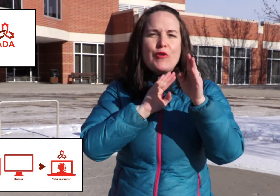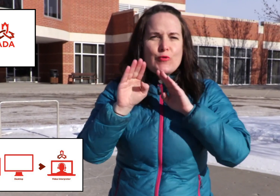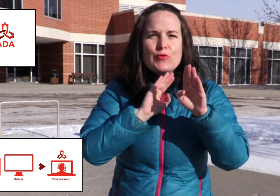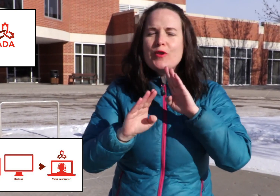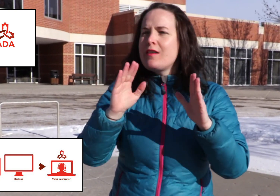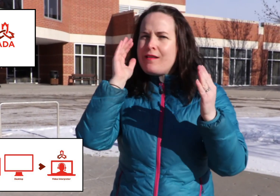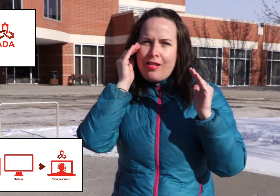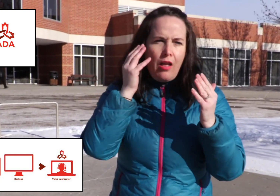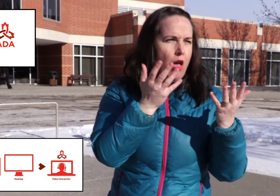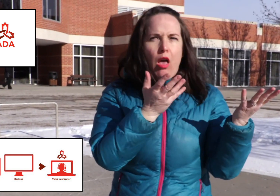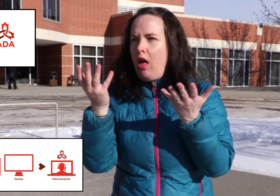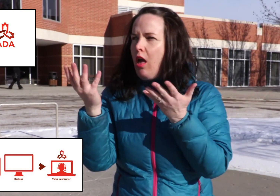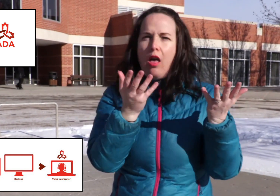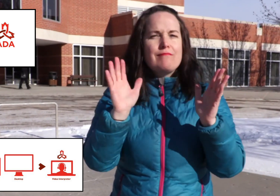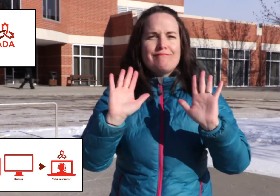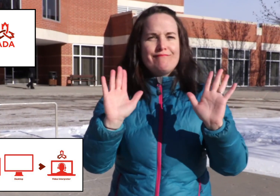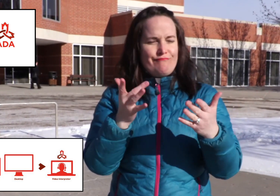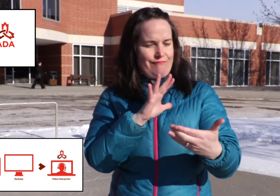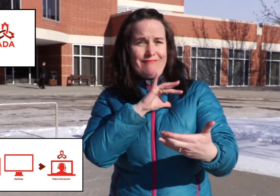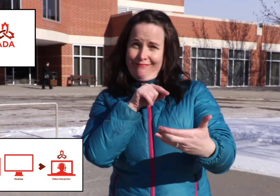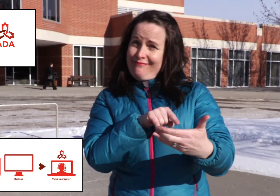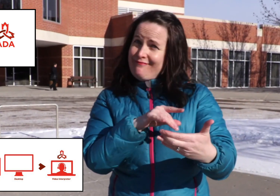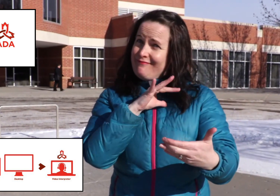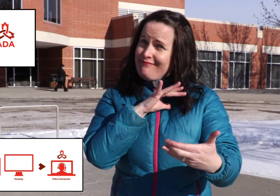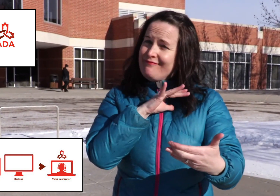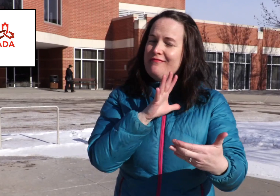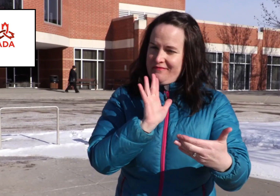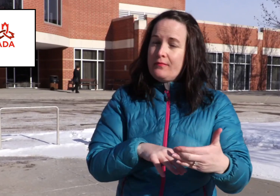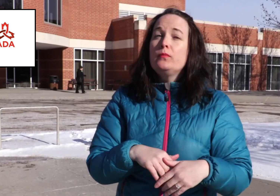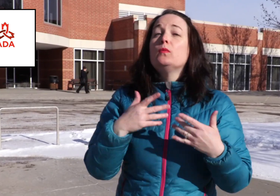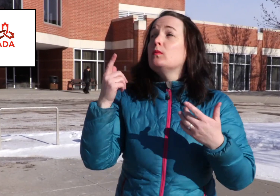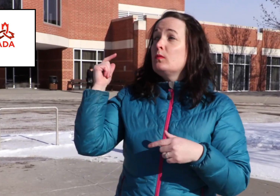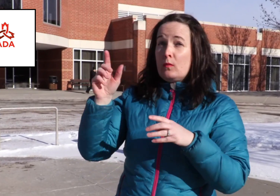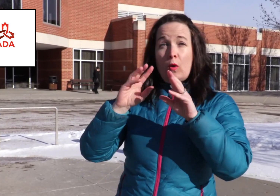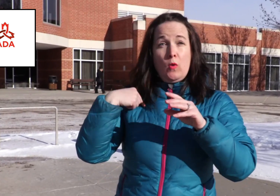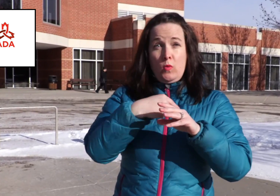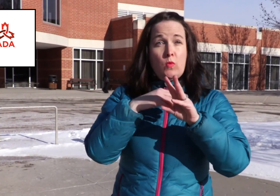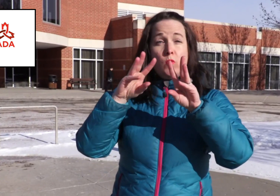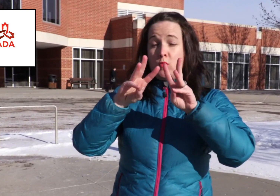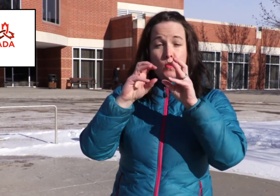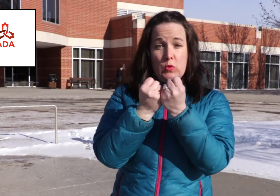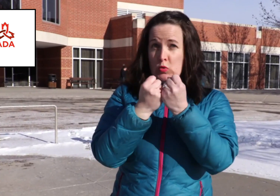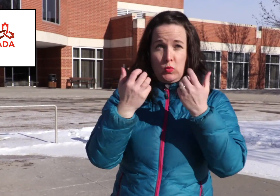hearing person. It is really a cool service that provides a lot of easy access and less frustration.